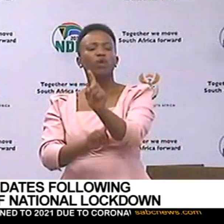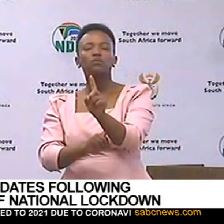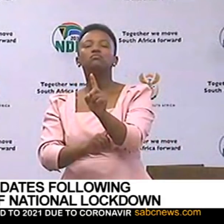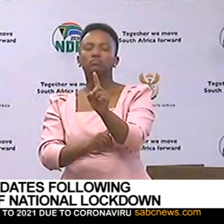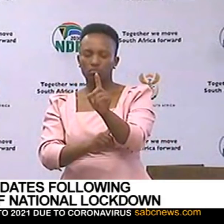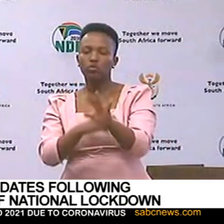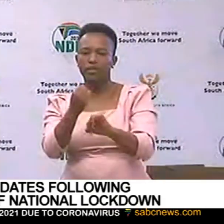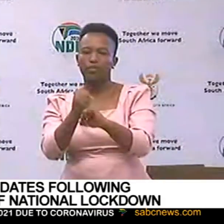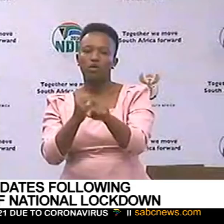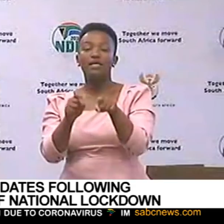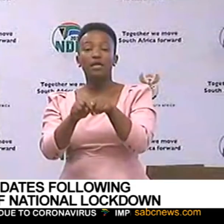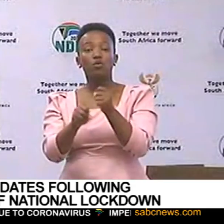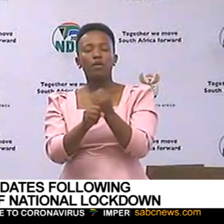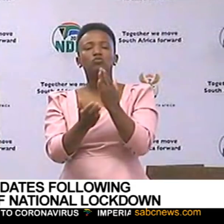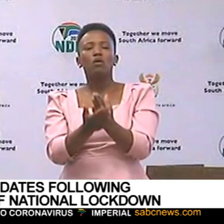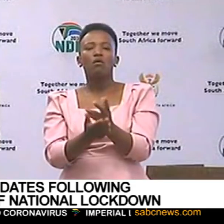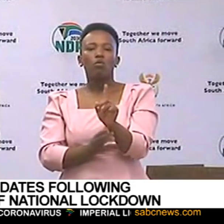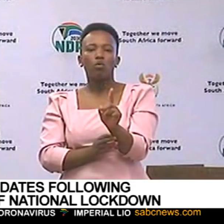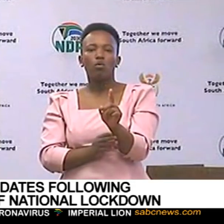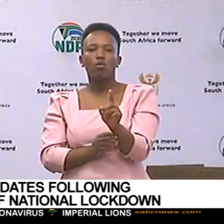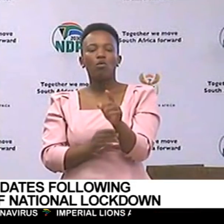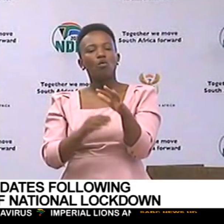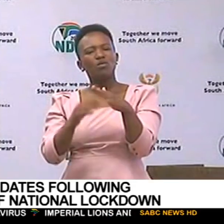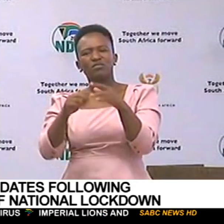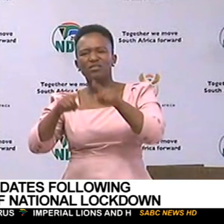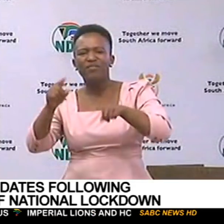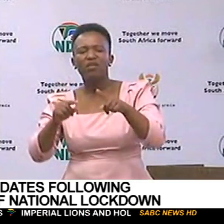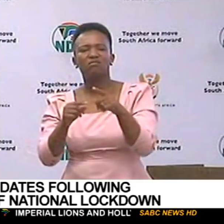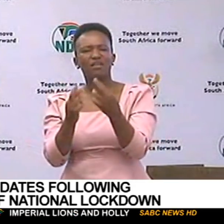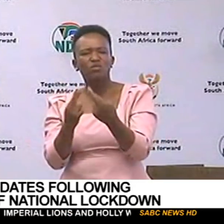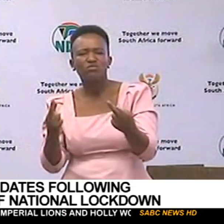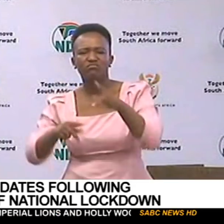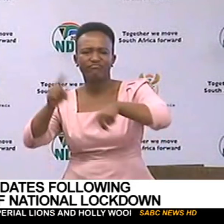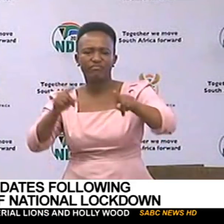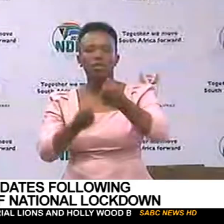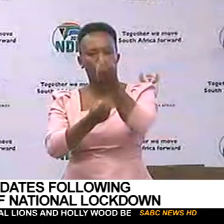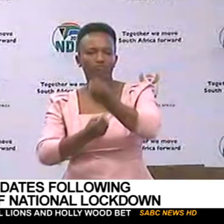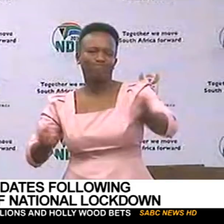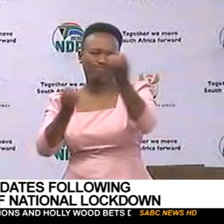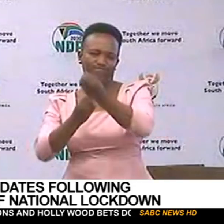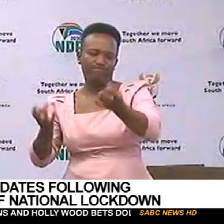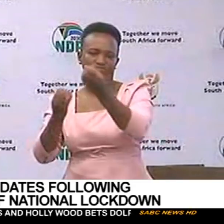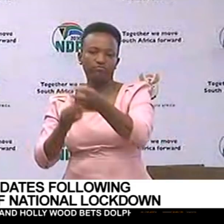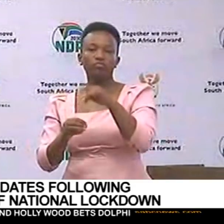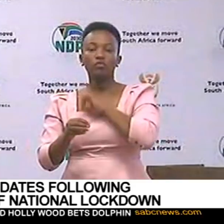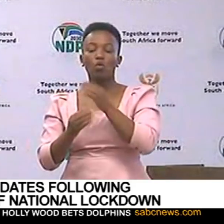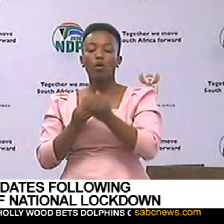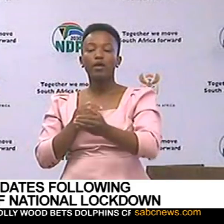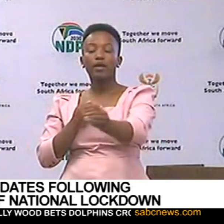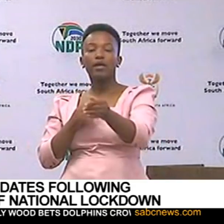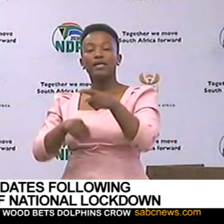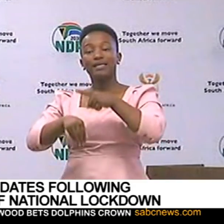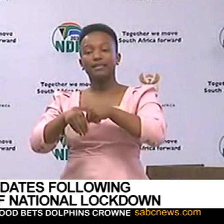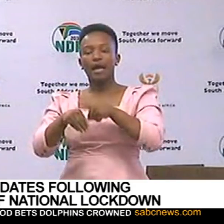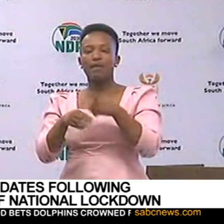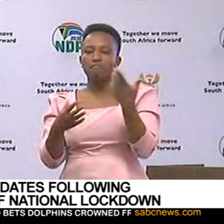most importantly, being able to keep track of the infrastructure that will be rolled out, so that by the time we get out